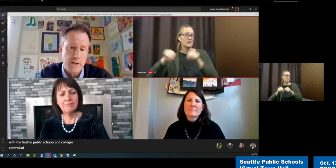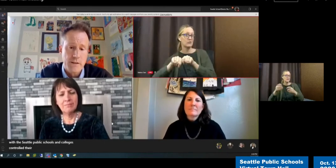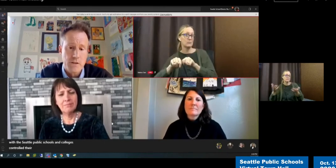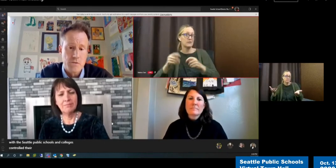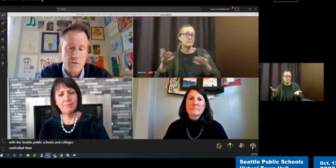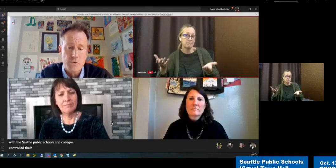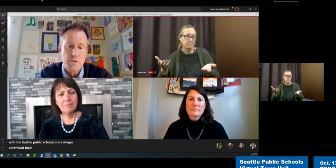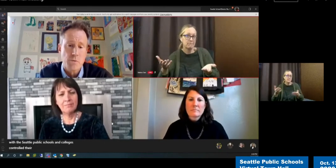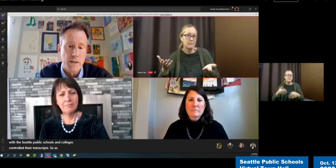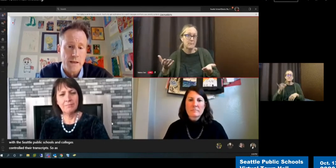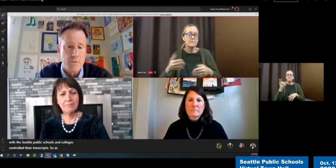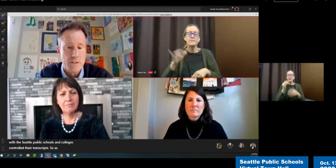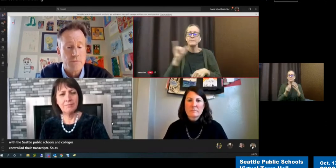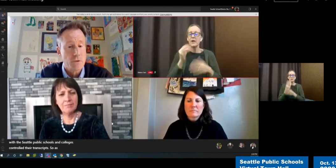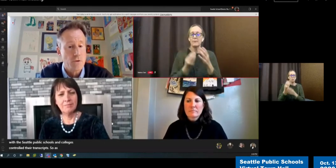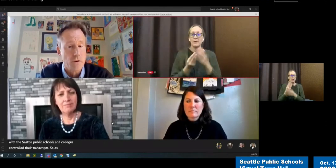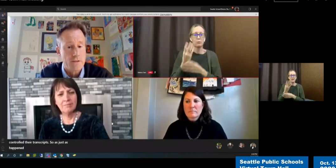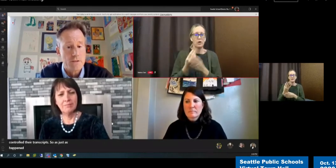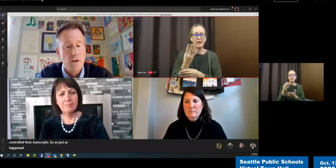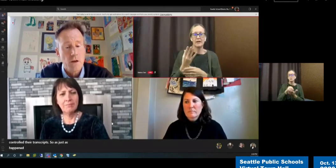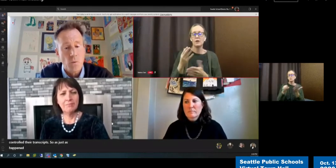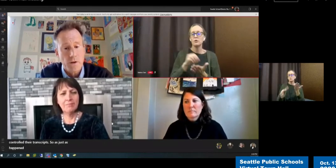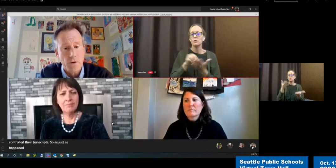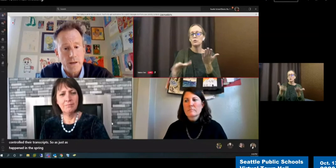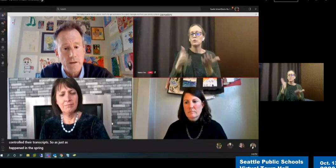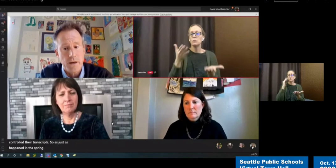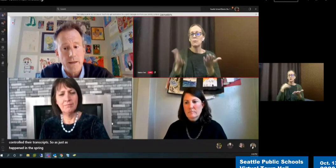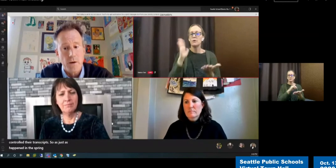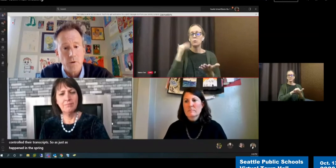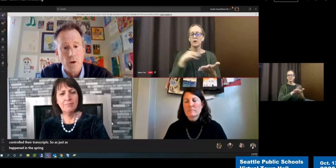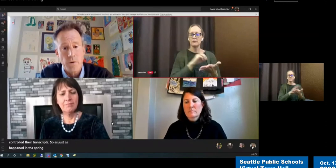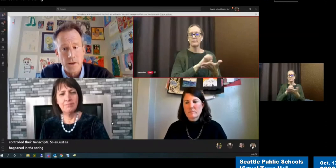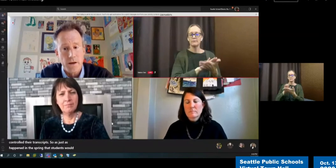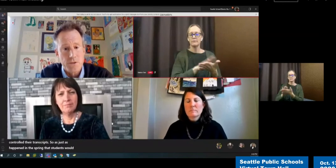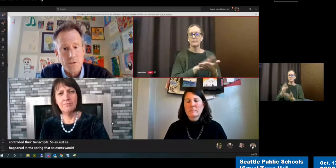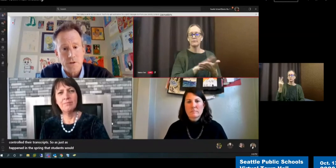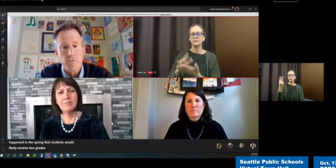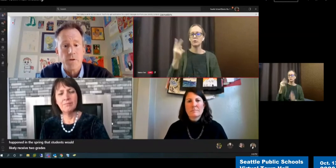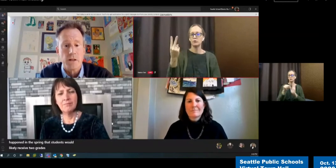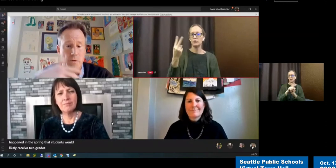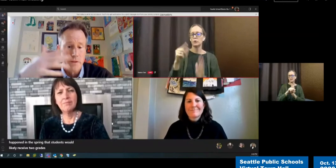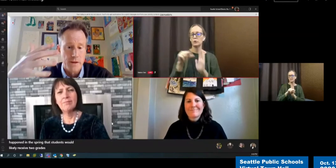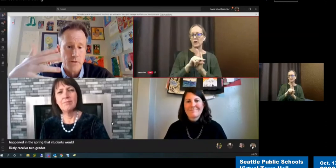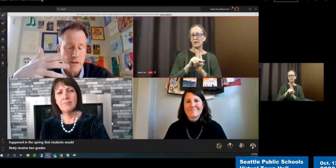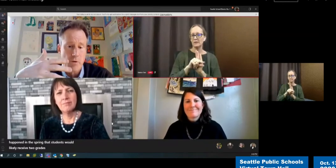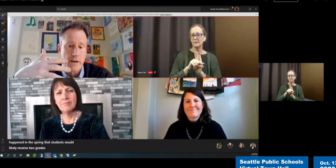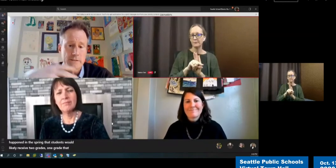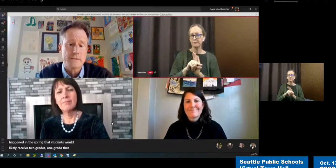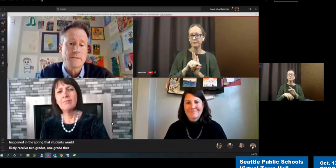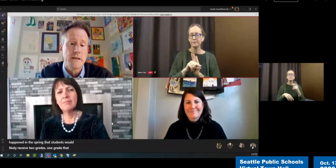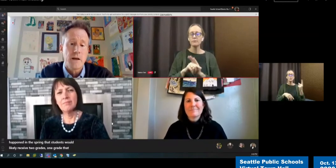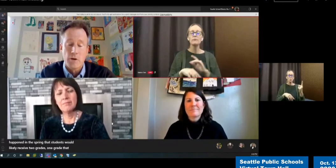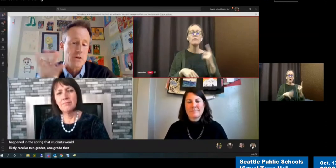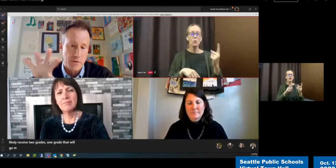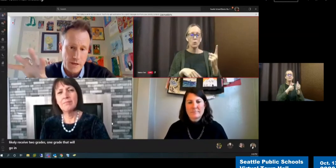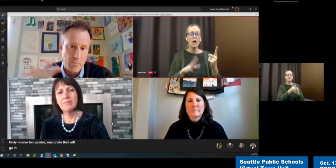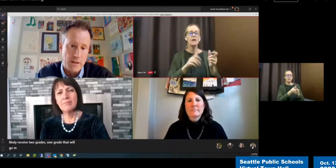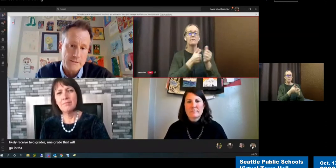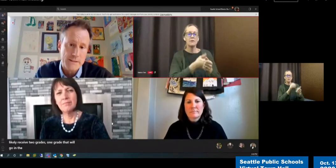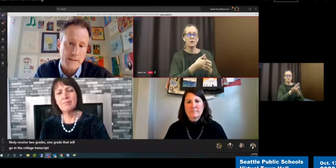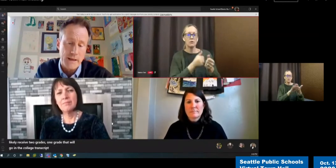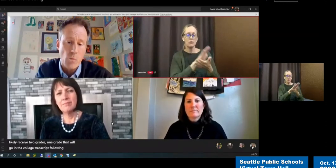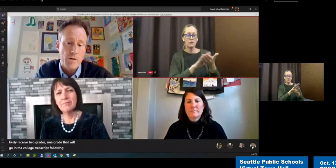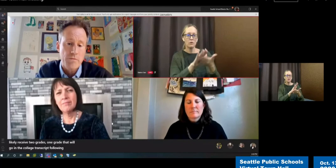spring, the students would likely receive two grades, one grade that would go in the college transcript following their grading practices. I'm sorry, grading